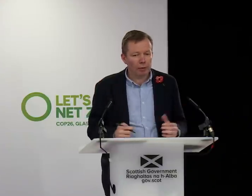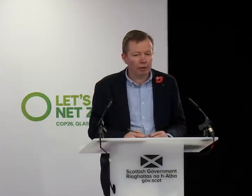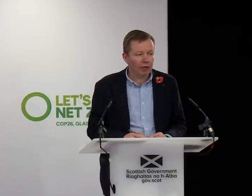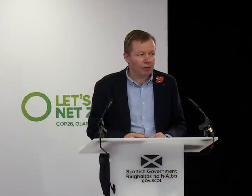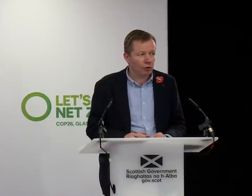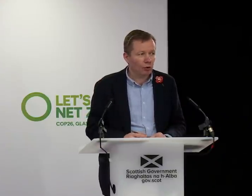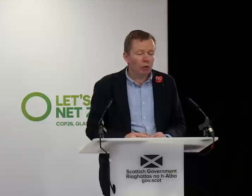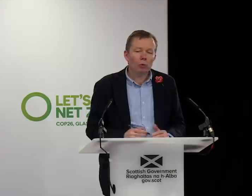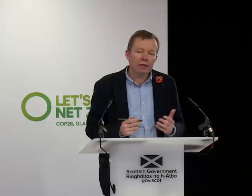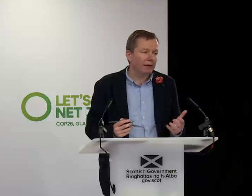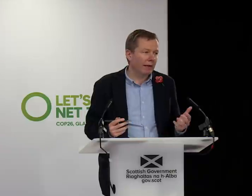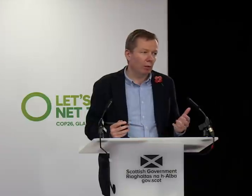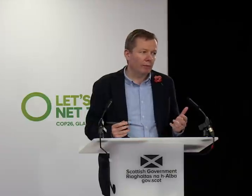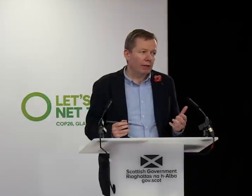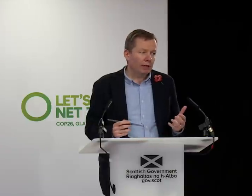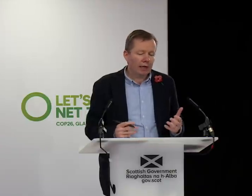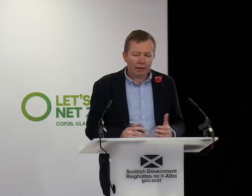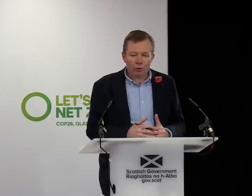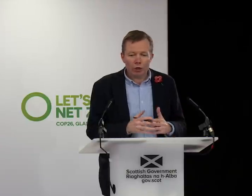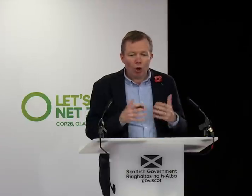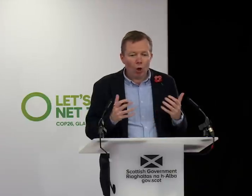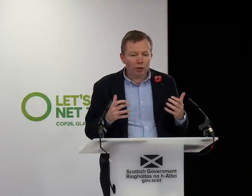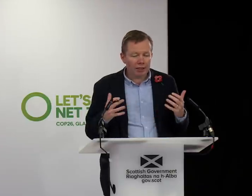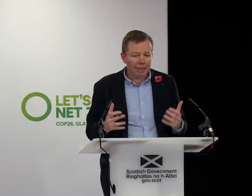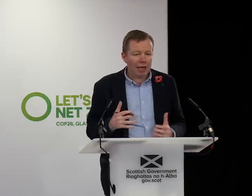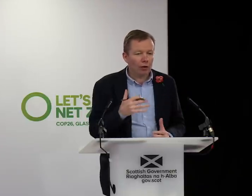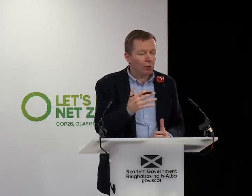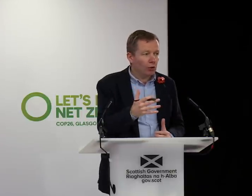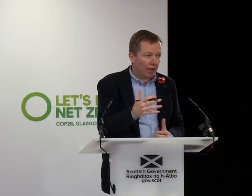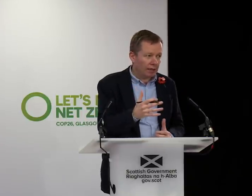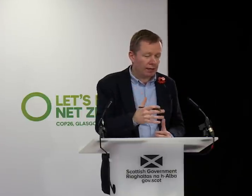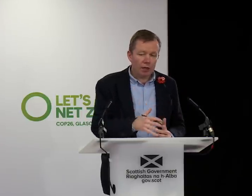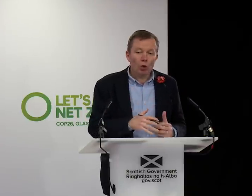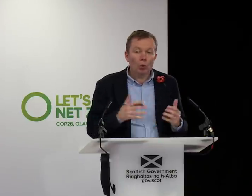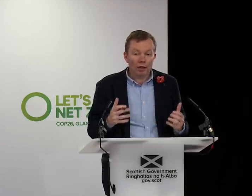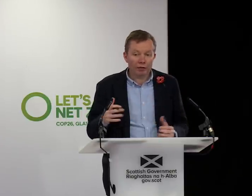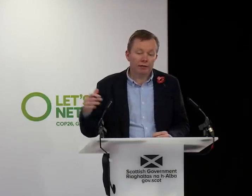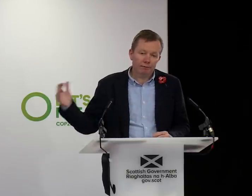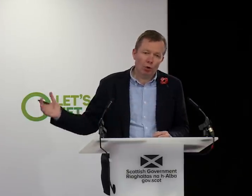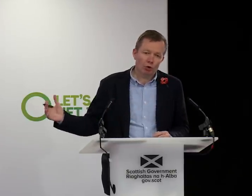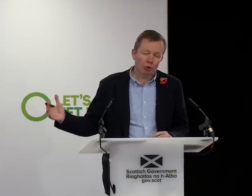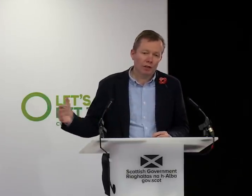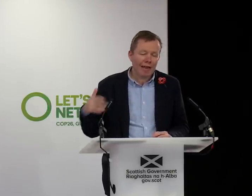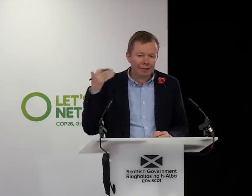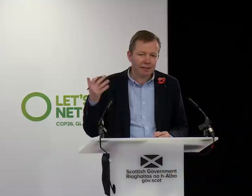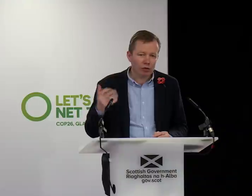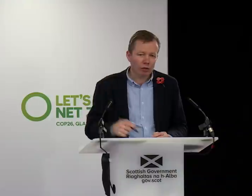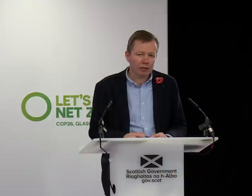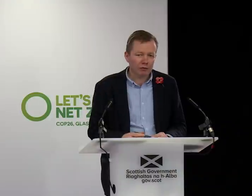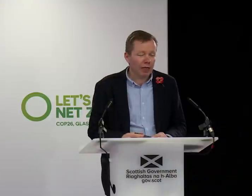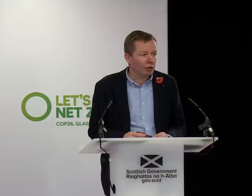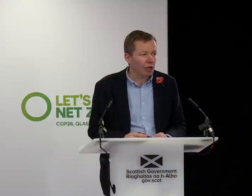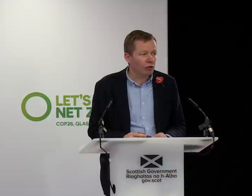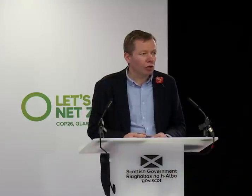also the people of Glasgow, we need their help. I think we all can get through this with not only the existential